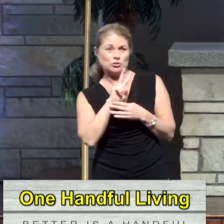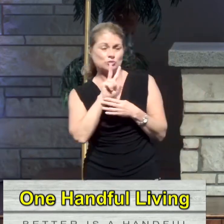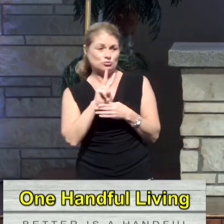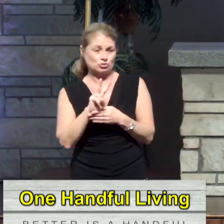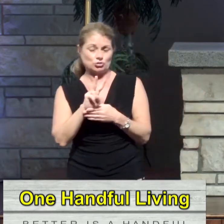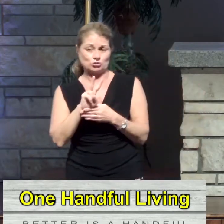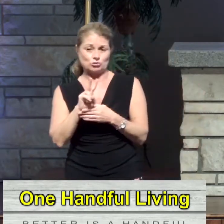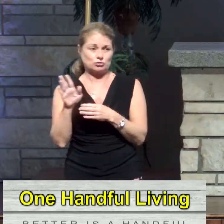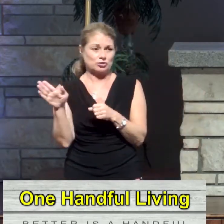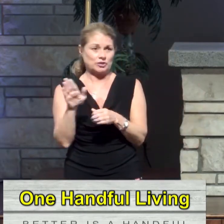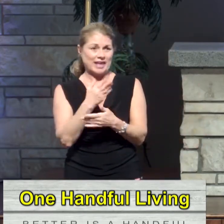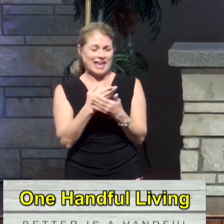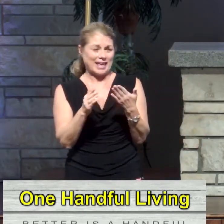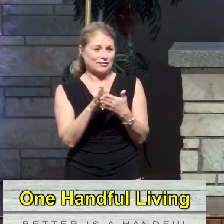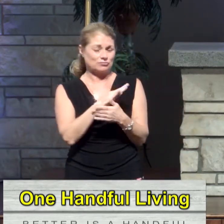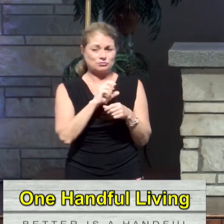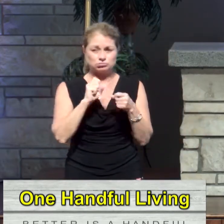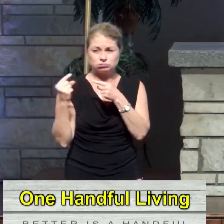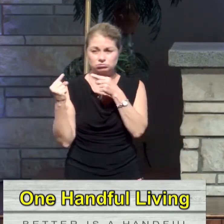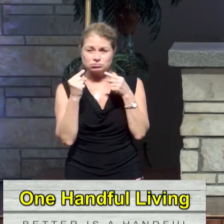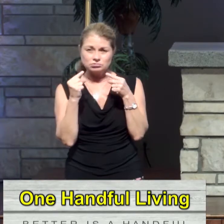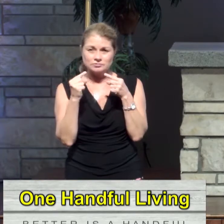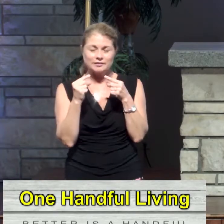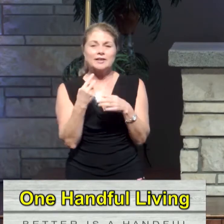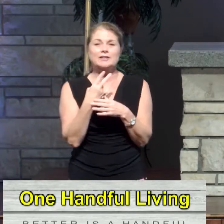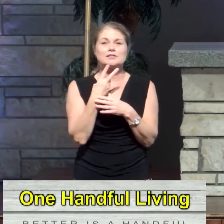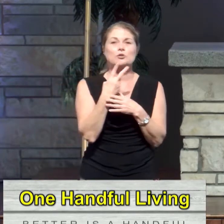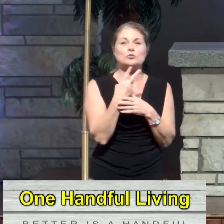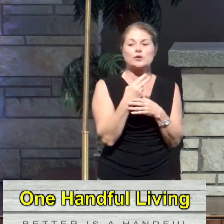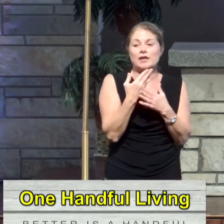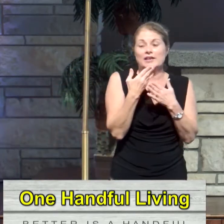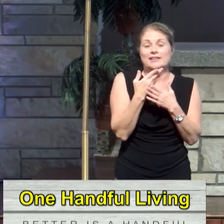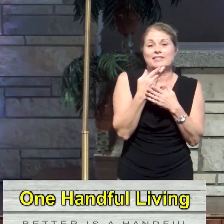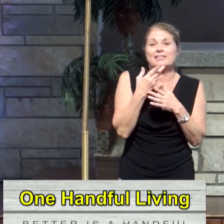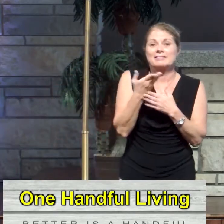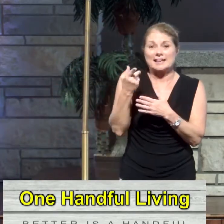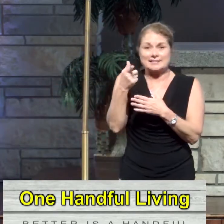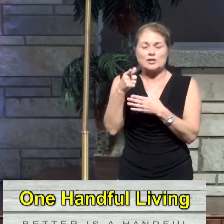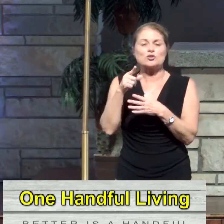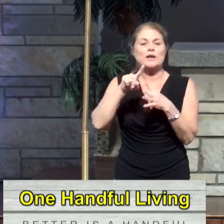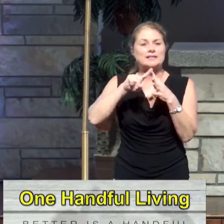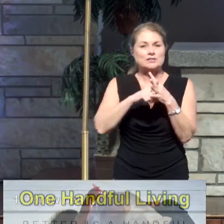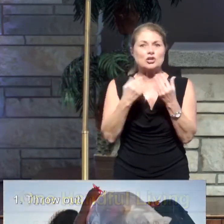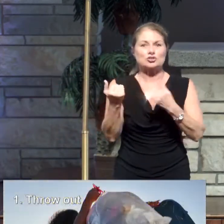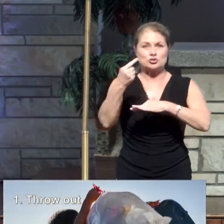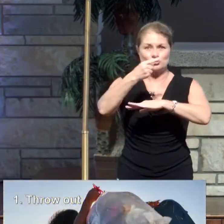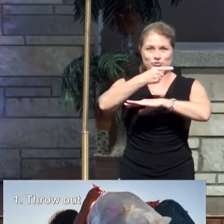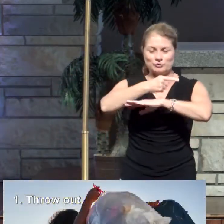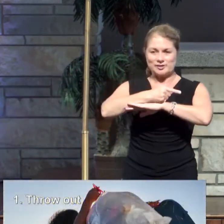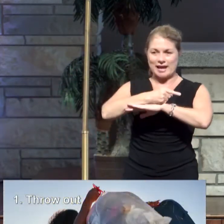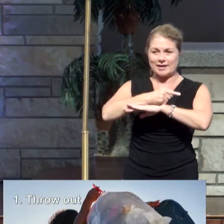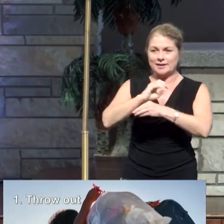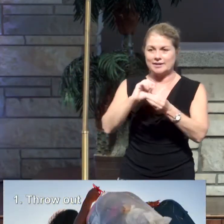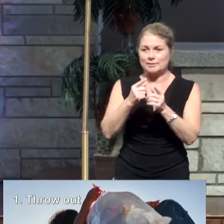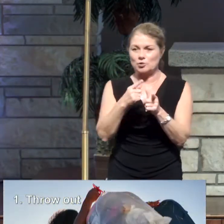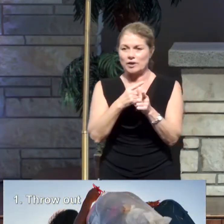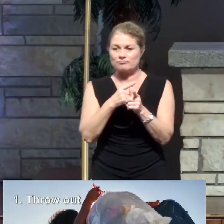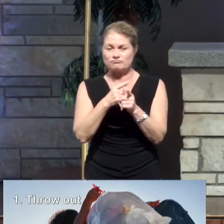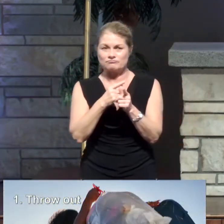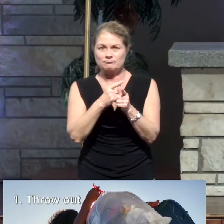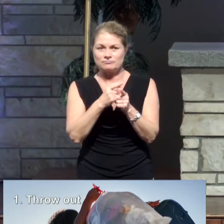wind. So here's some very practical things that you can begin to employ today. One-handed living. One, throw out.